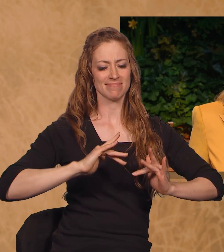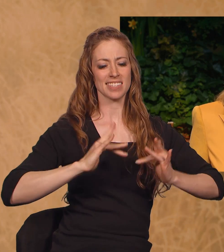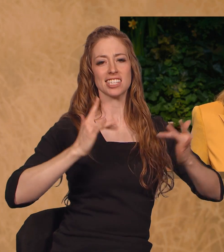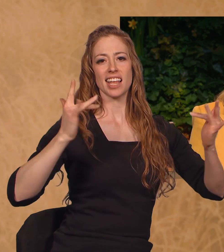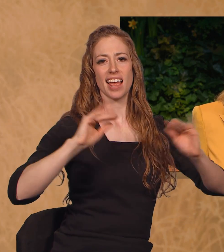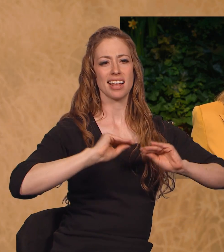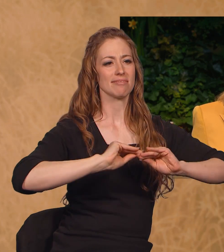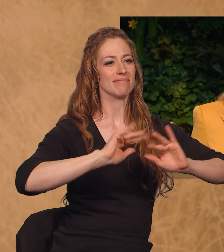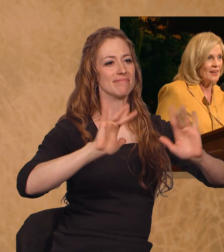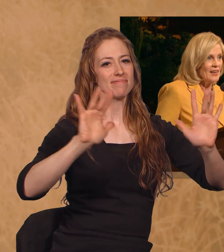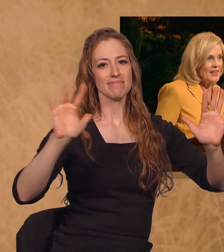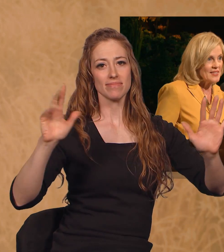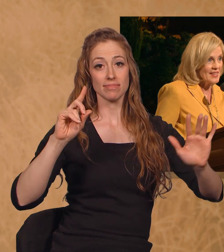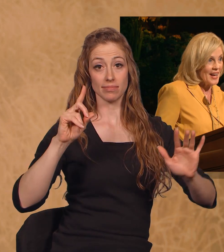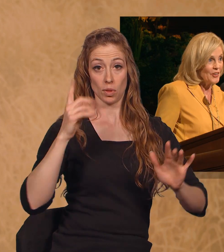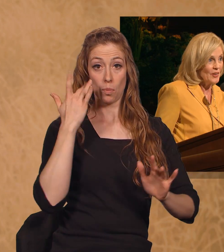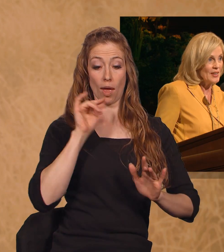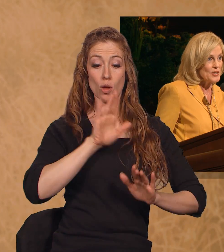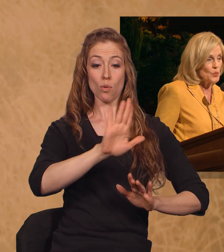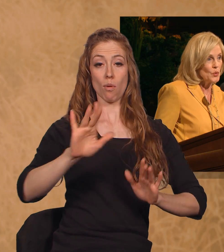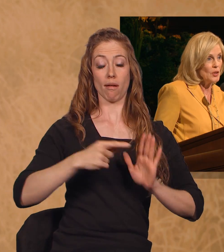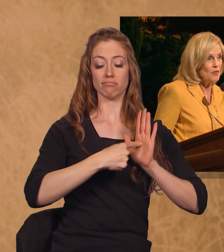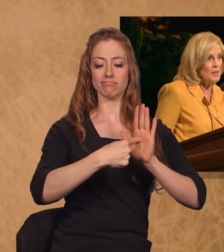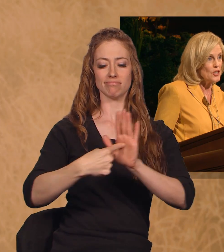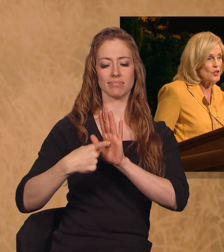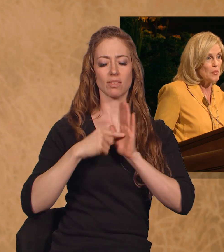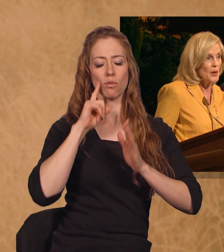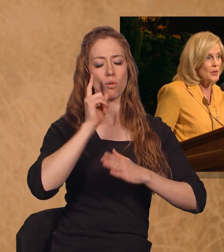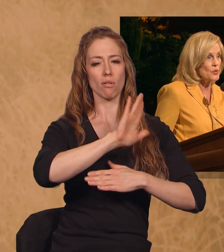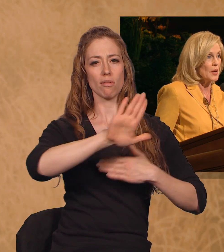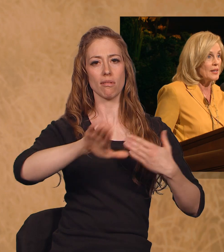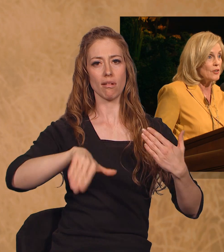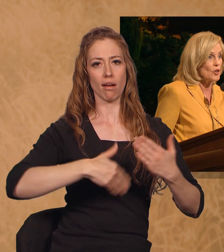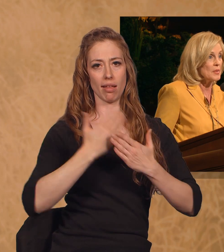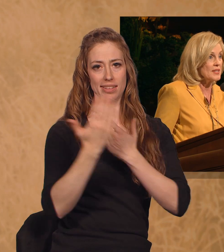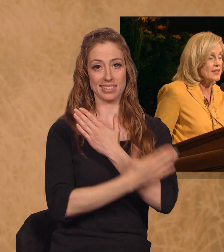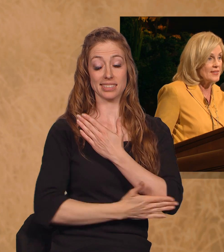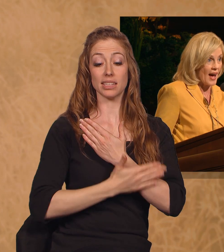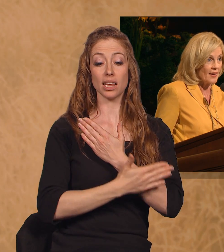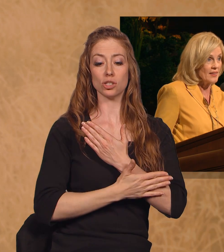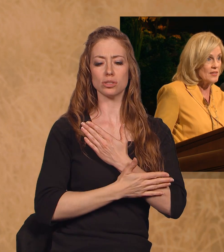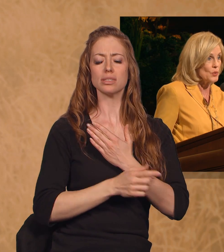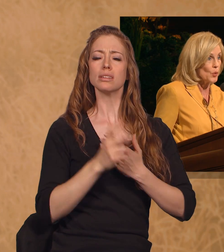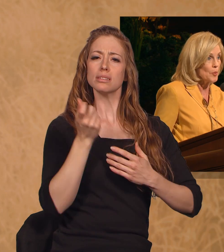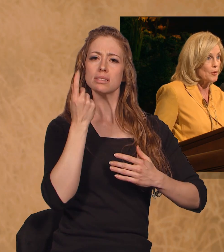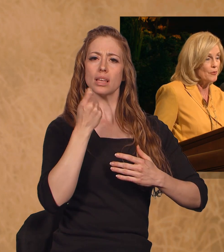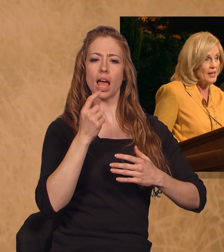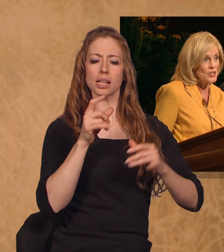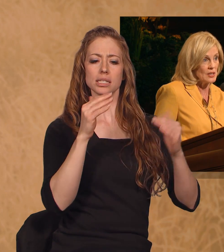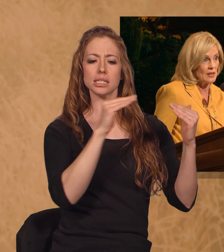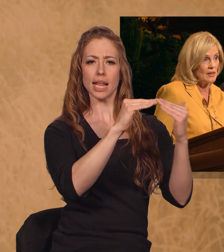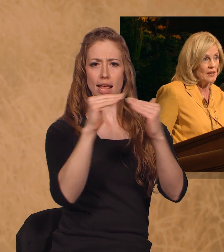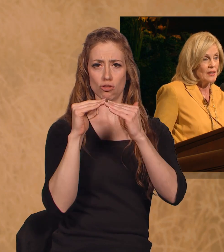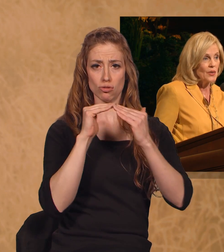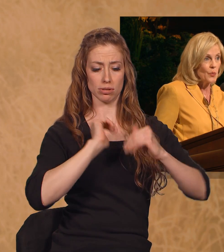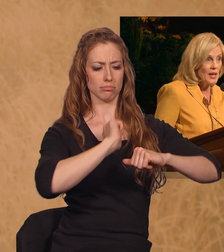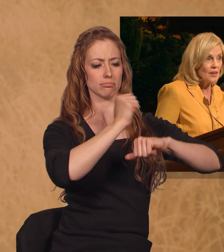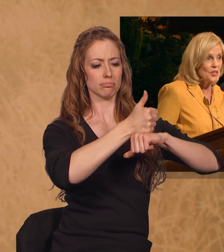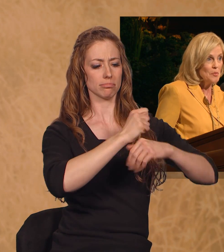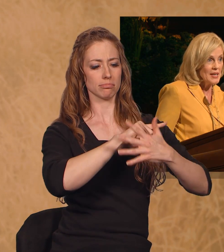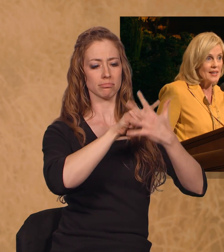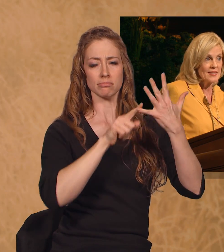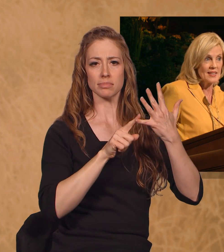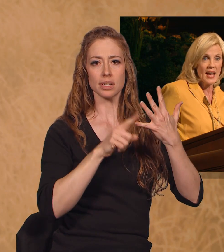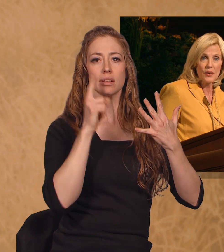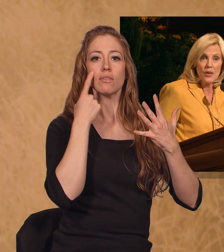for the nations. A standard is a rule of measure by which one determines exactness or perfection. We